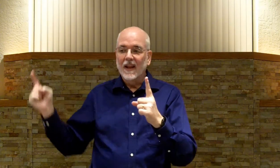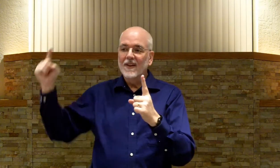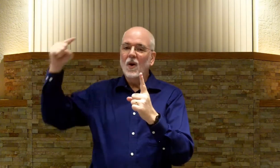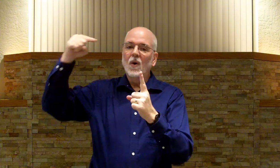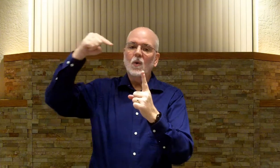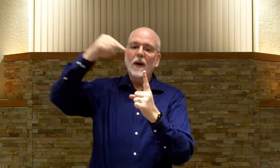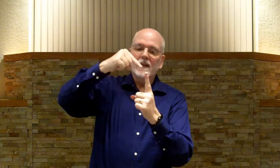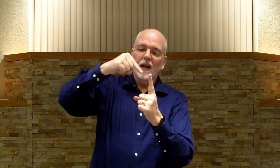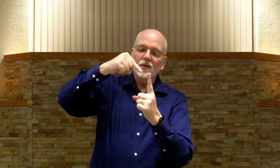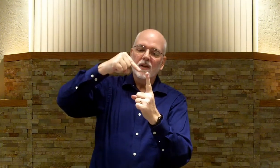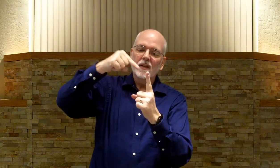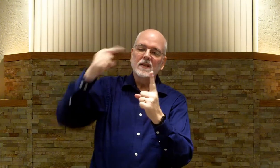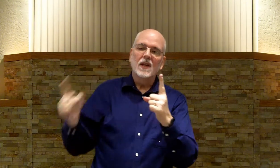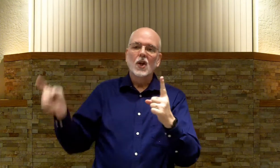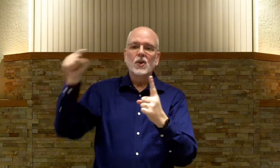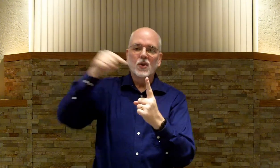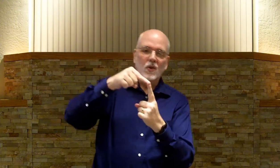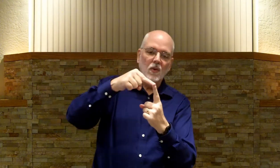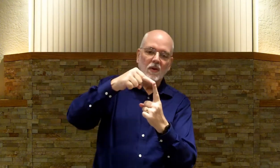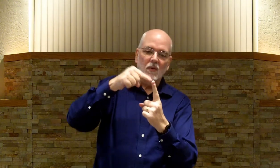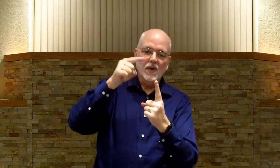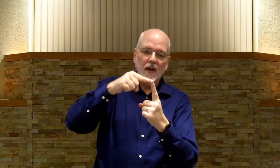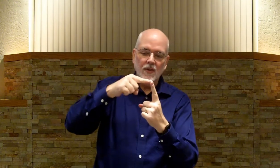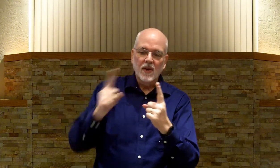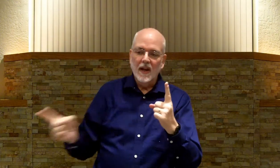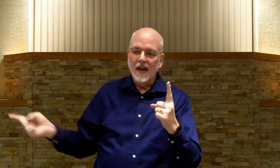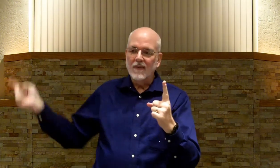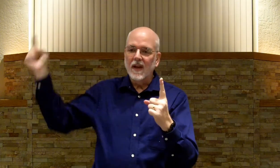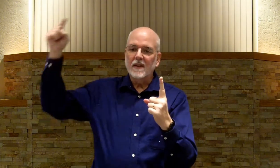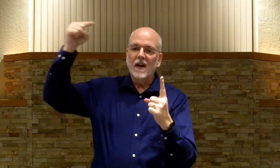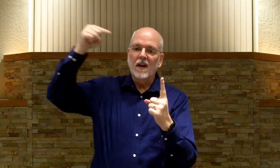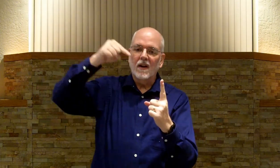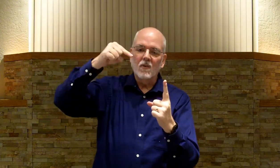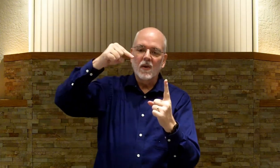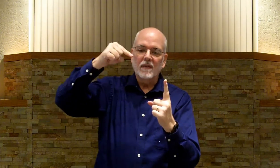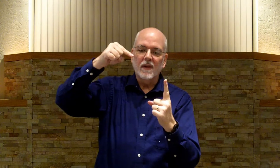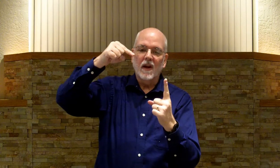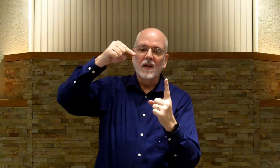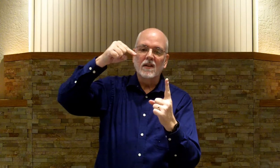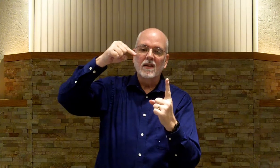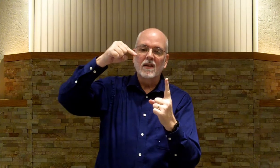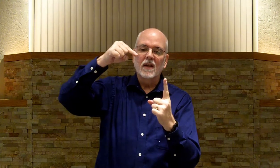Don't quite touch. This is. Two. When you touch. If you get there. You won't get there. Until.